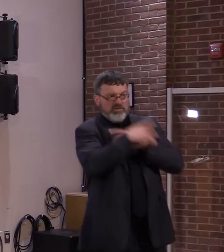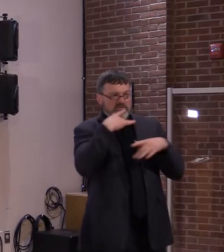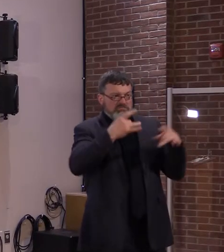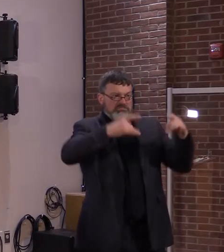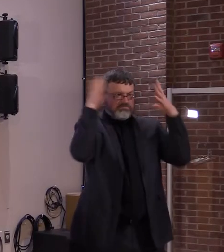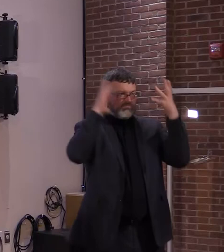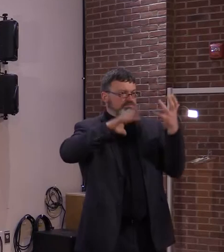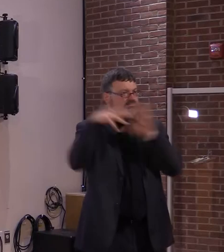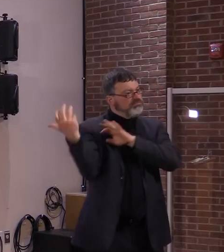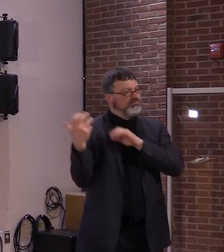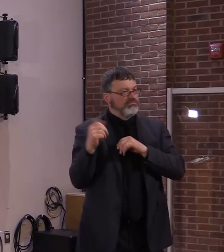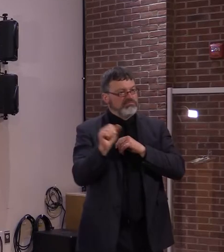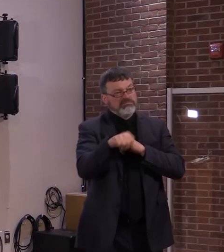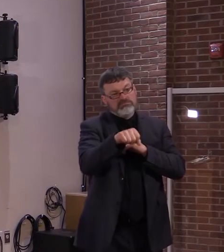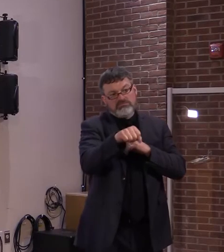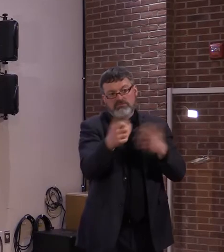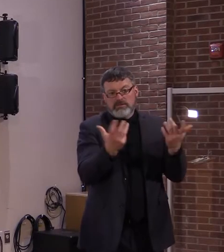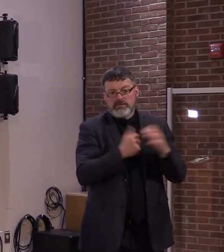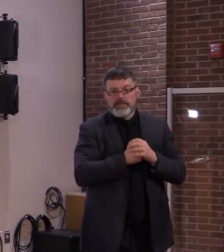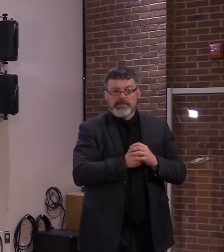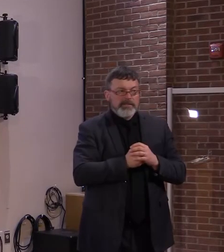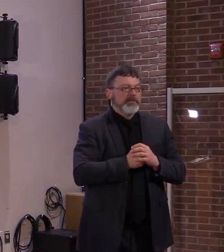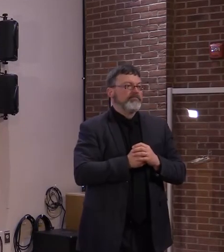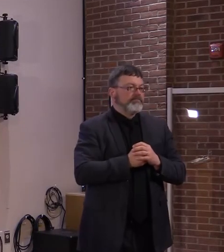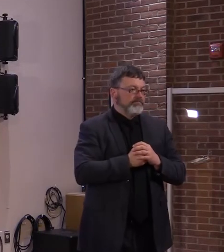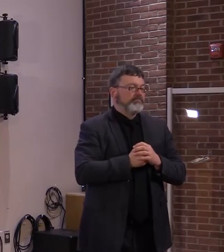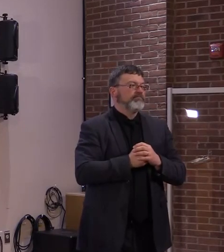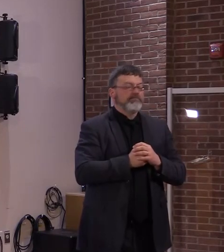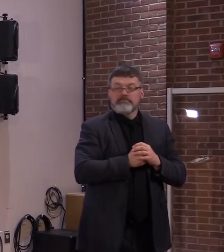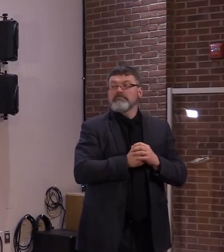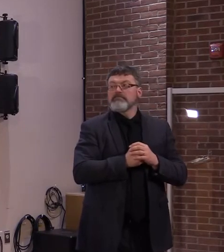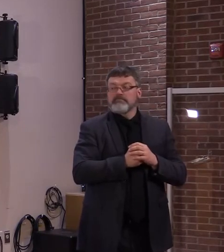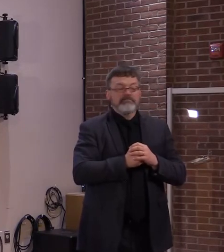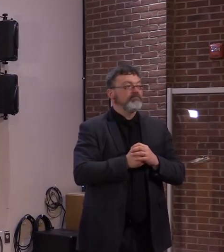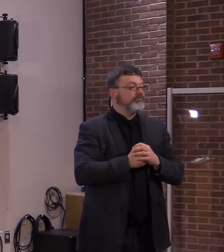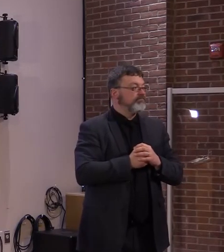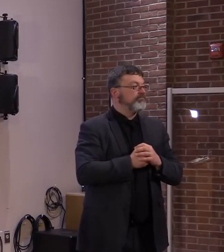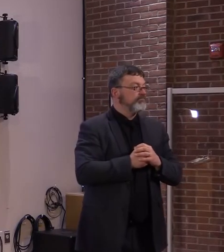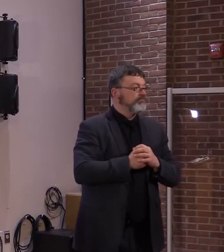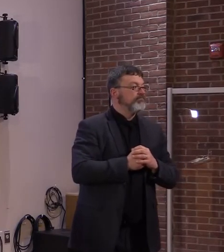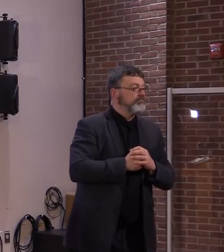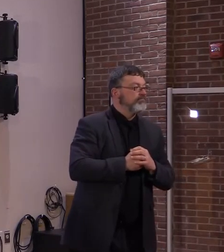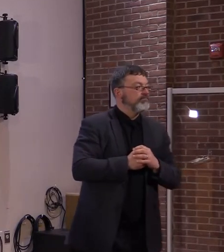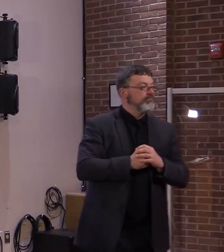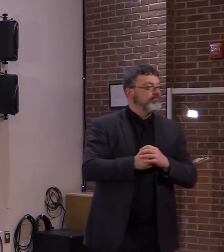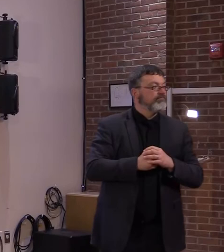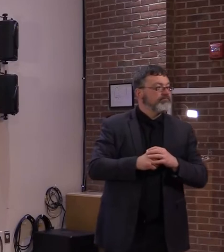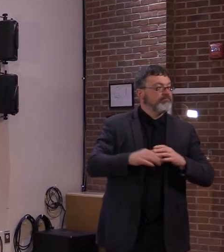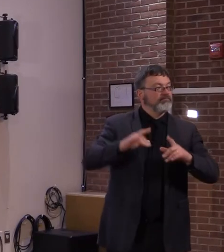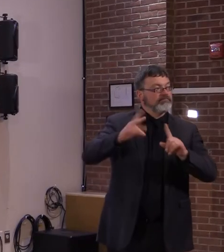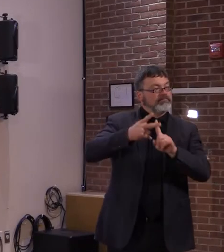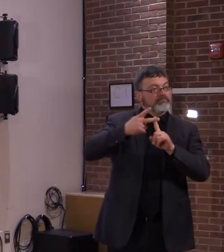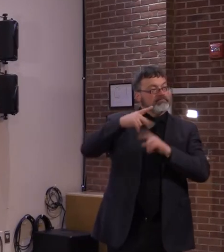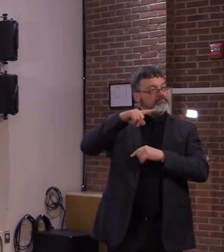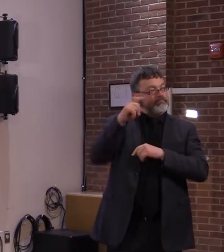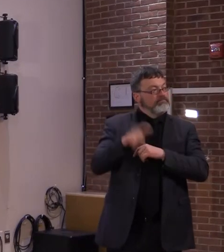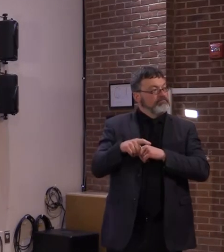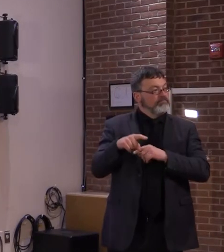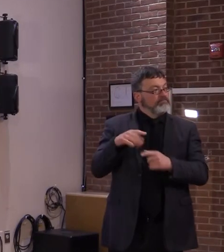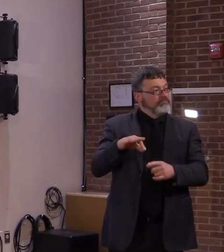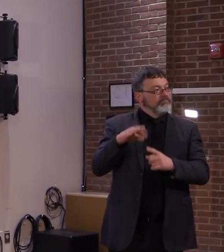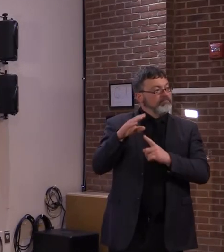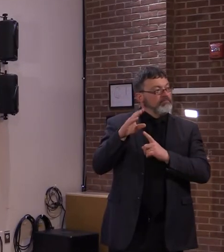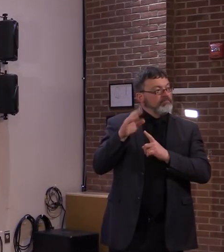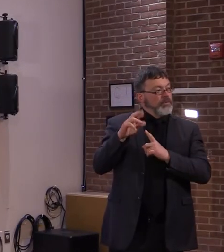Taking off from what you were just saying about the virus in other parts of the world, given the